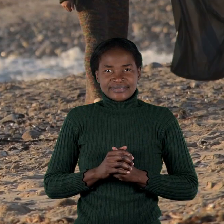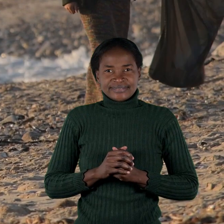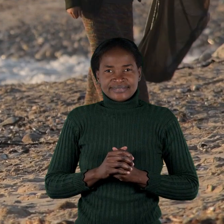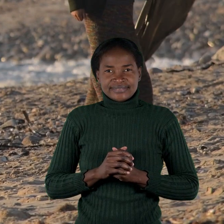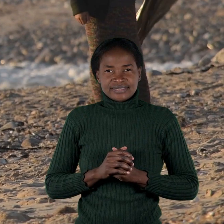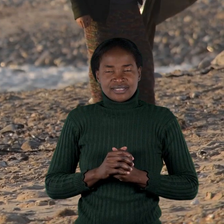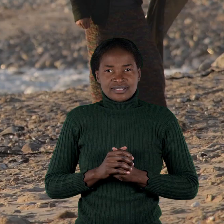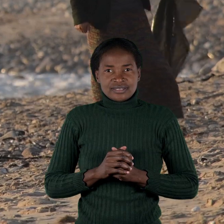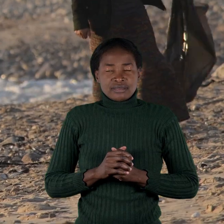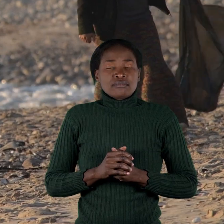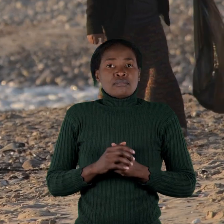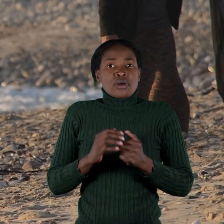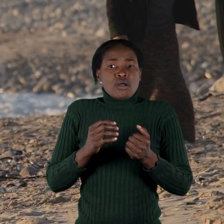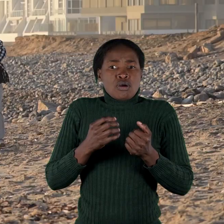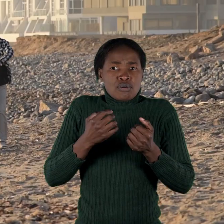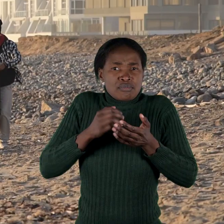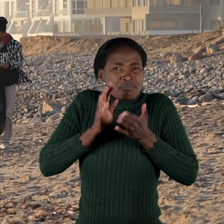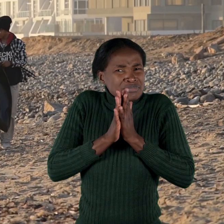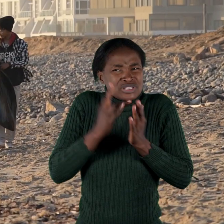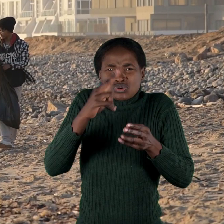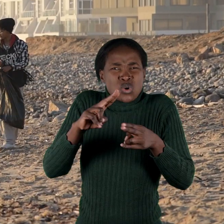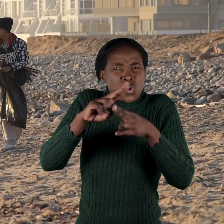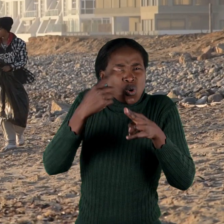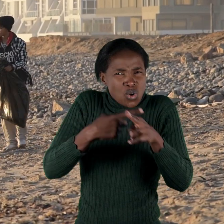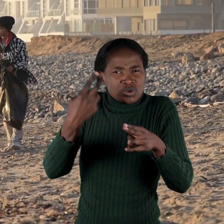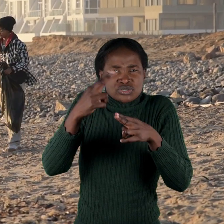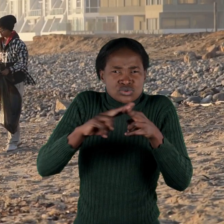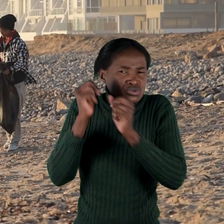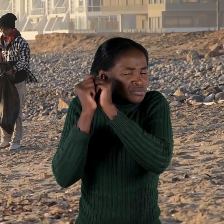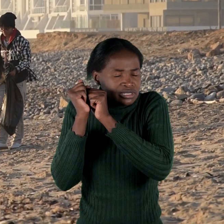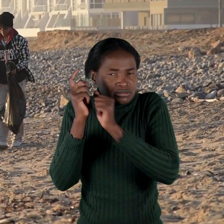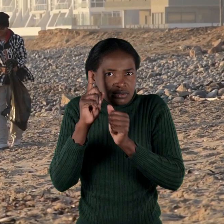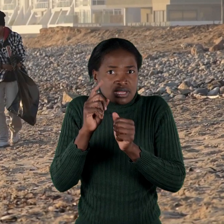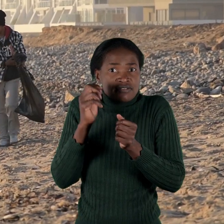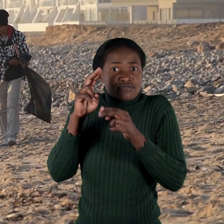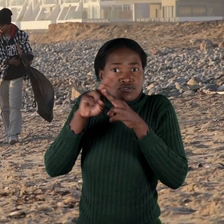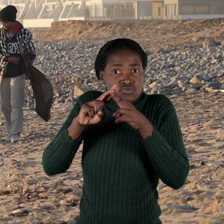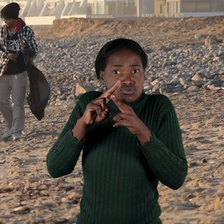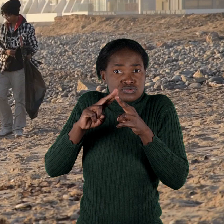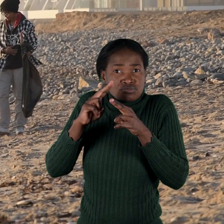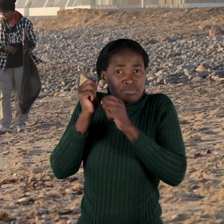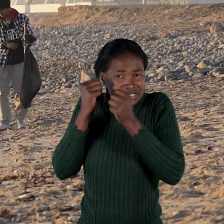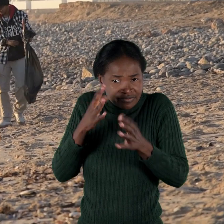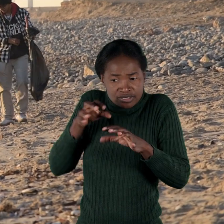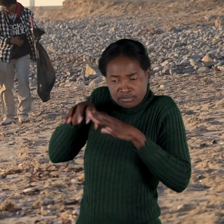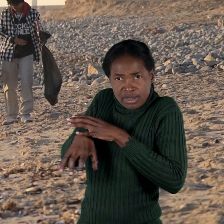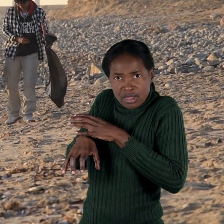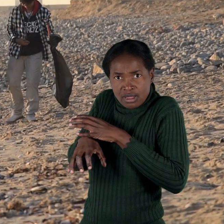We should all try to use less plastic and always ensure that your rubbish goes into a bin with a lid, so the wind can't blow it into the sea.